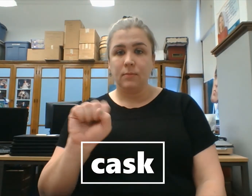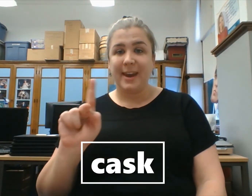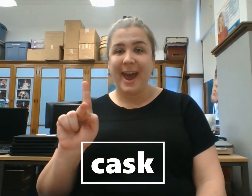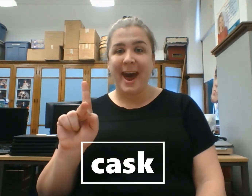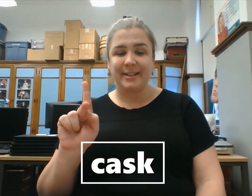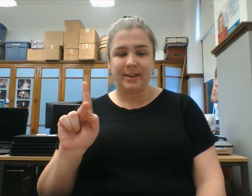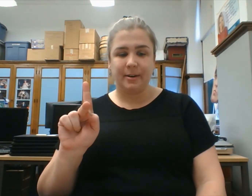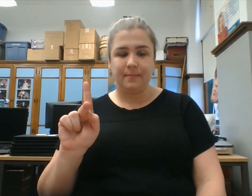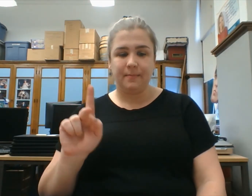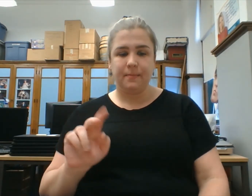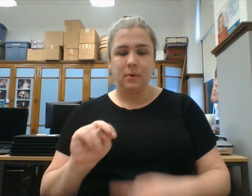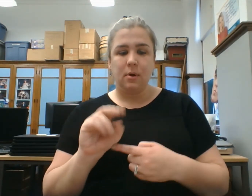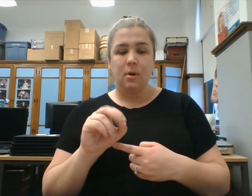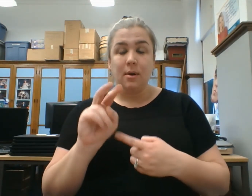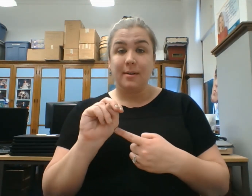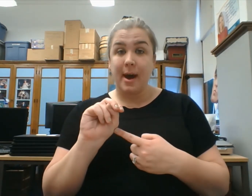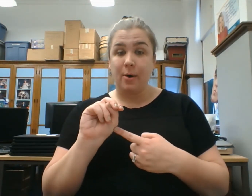Cask. Noun.